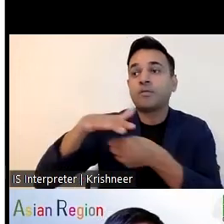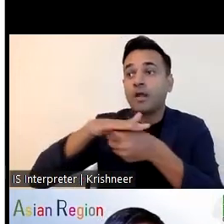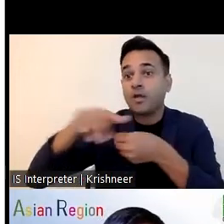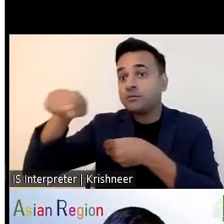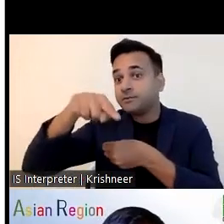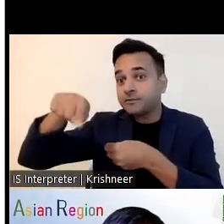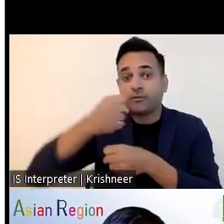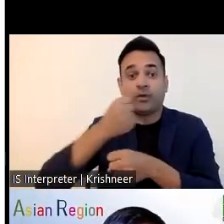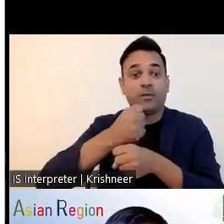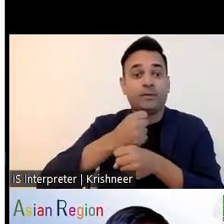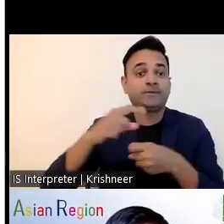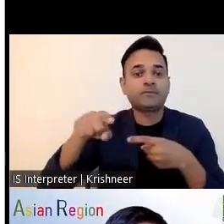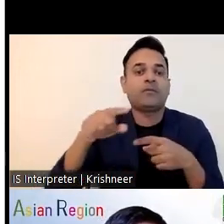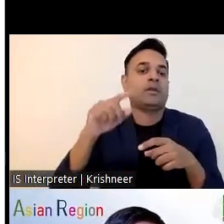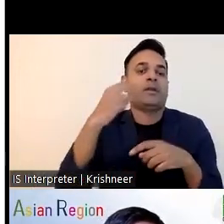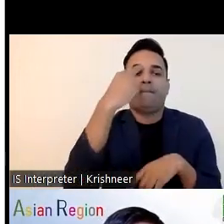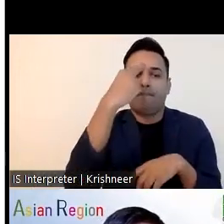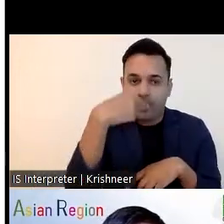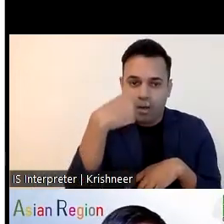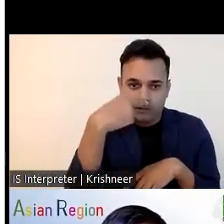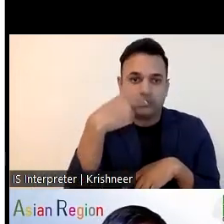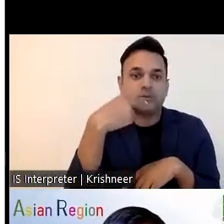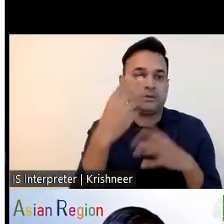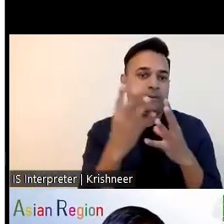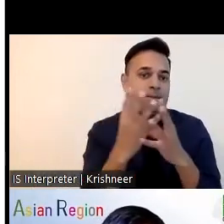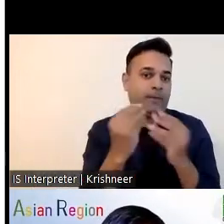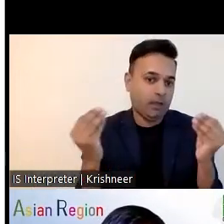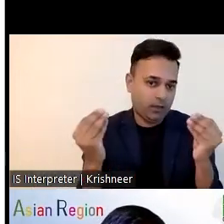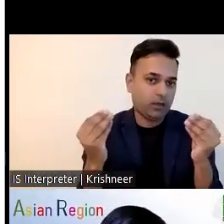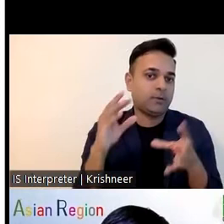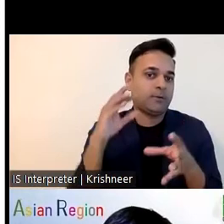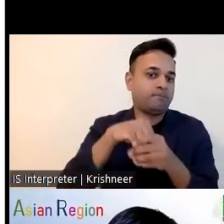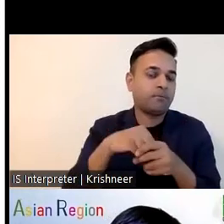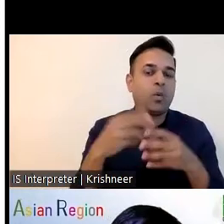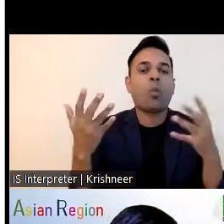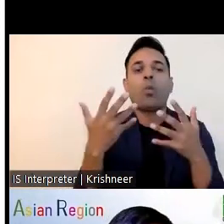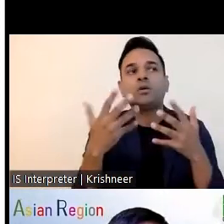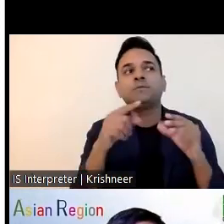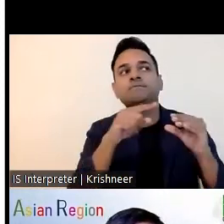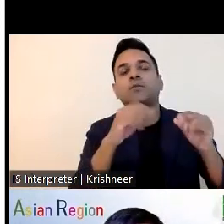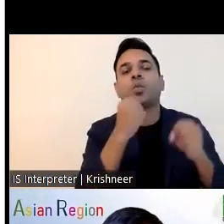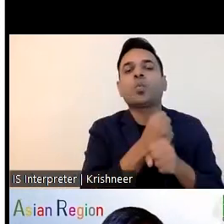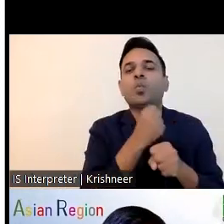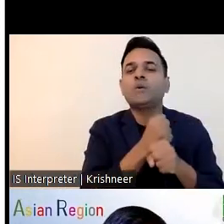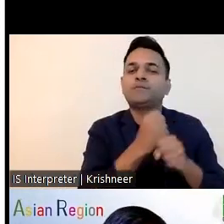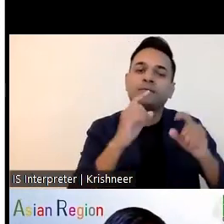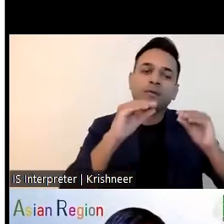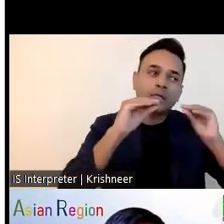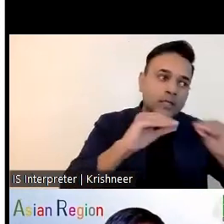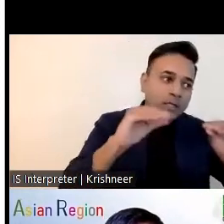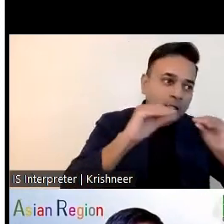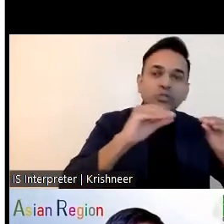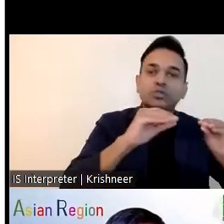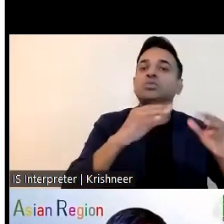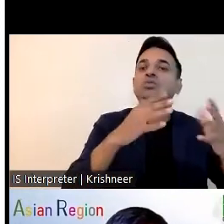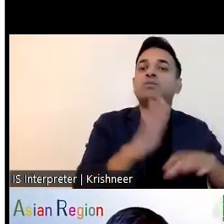and deaf persons are working uh as a waiter in uh hotel restaurant and factory industries and